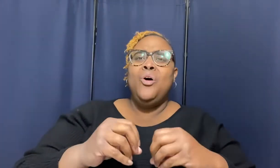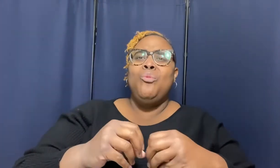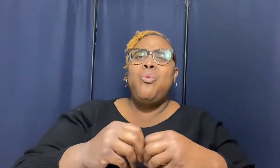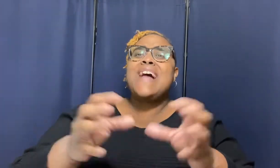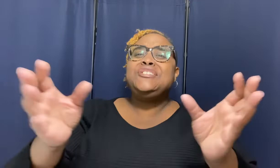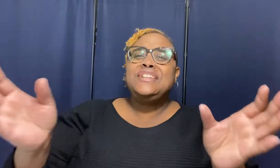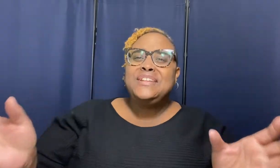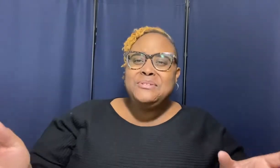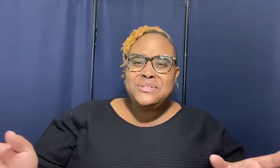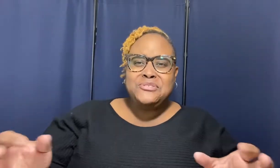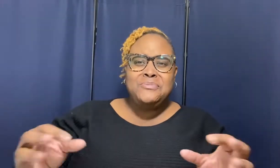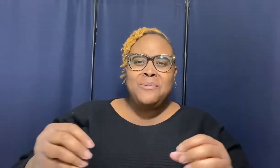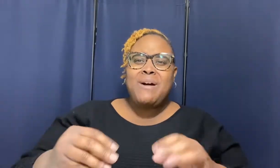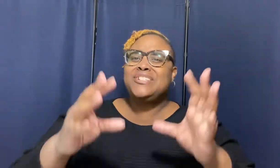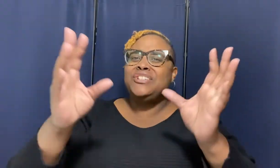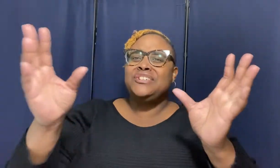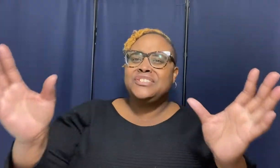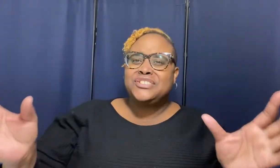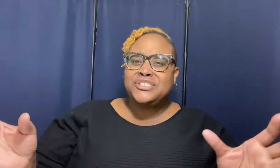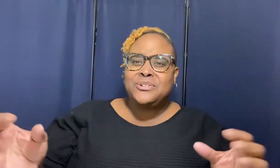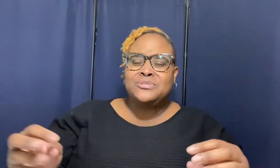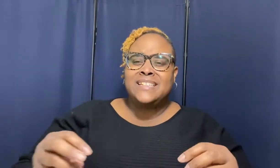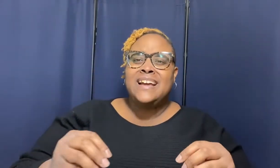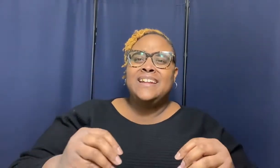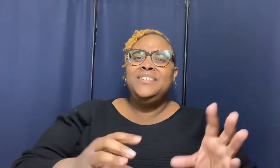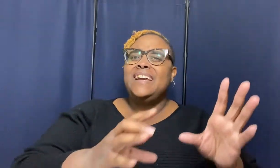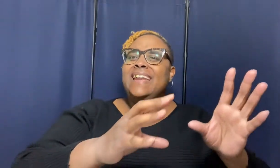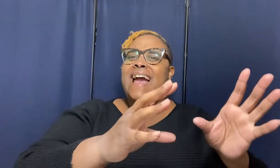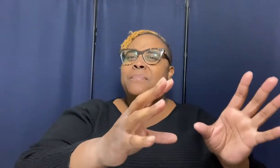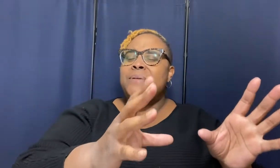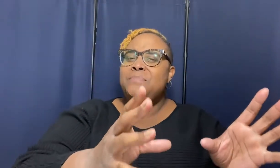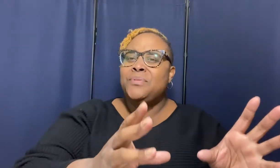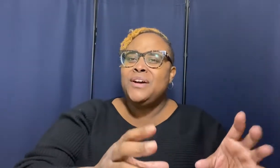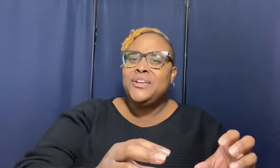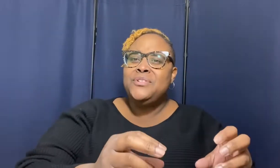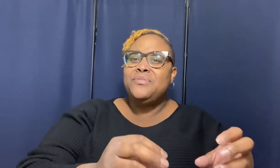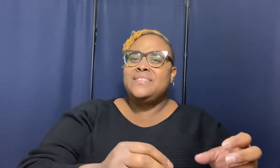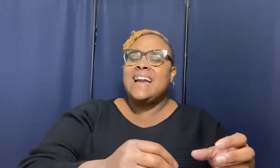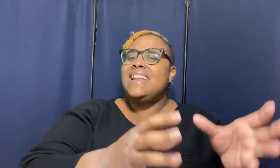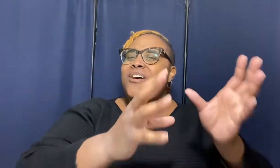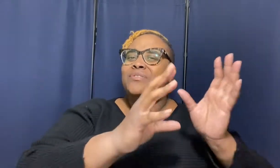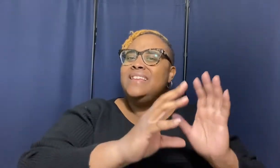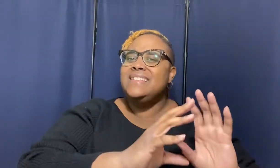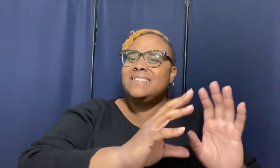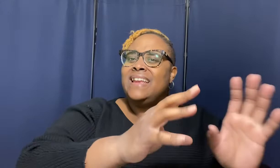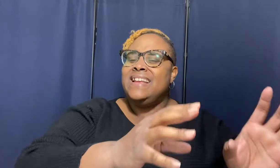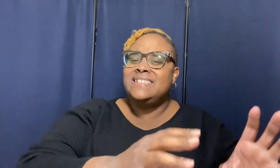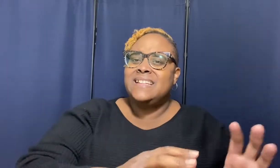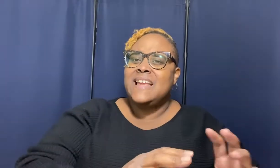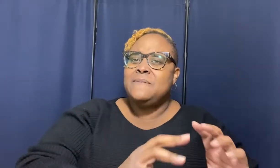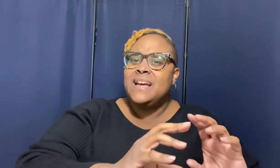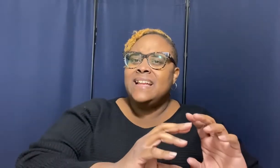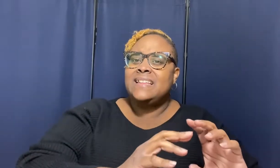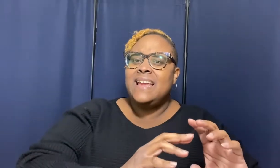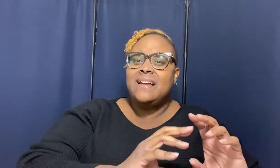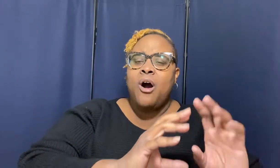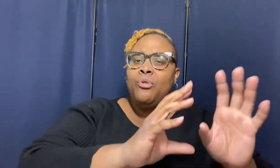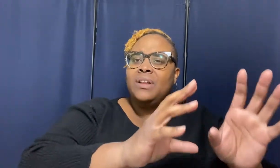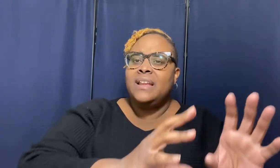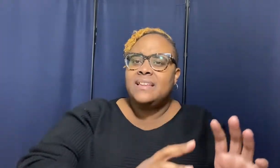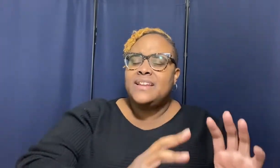watching the youtube and watching the other shows and looking at how people you know got all these things that they that they own and that they